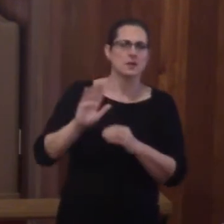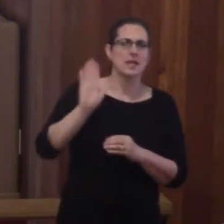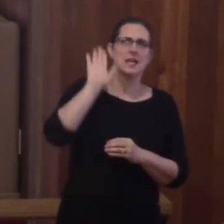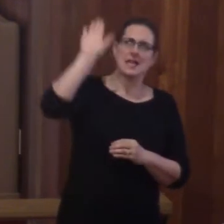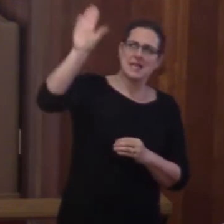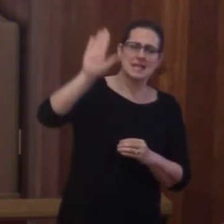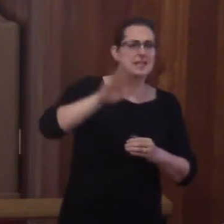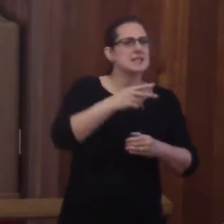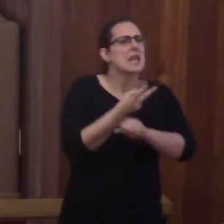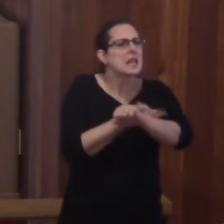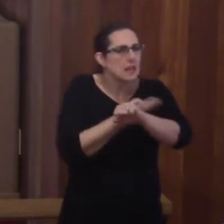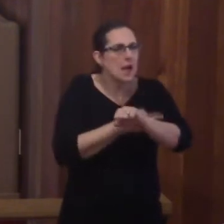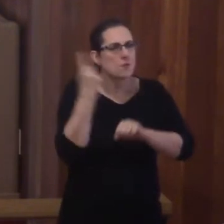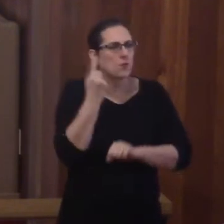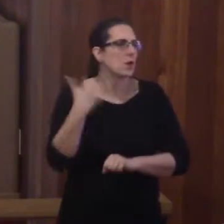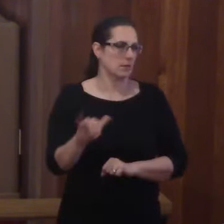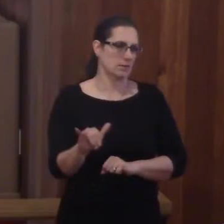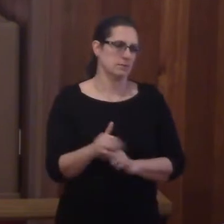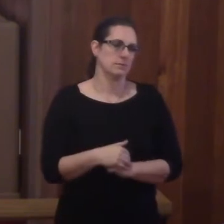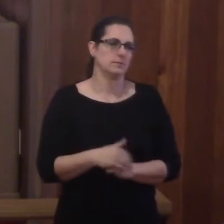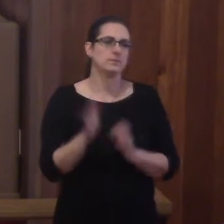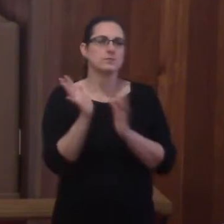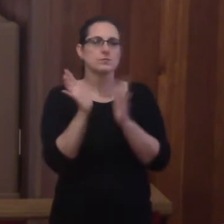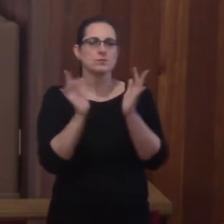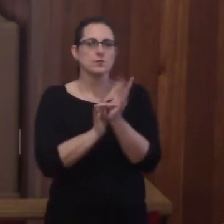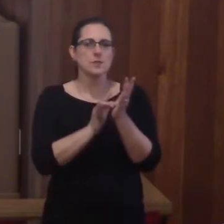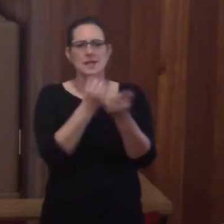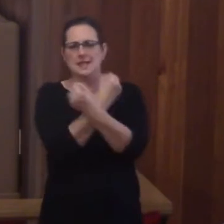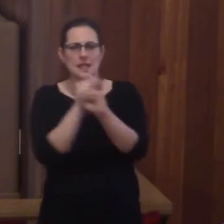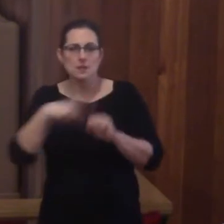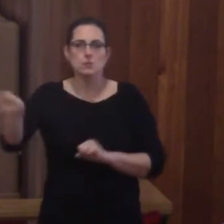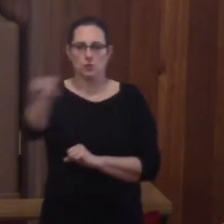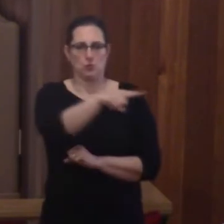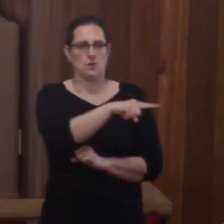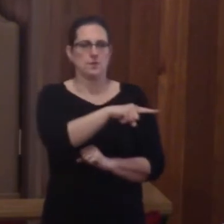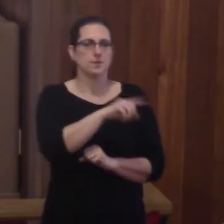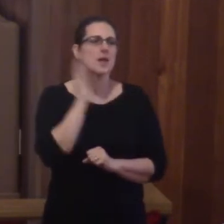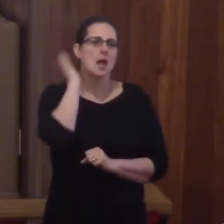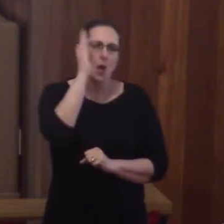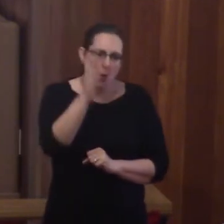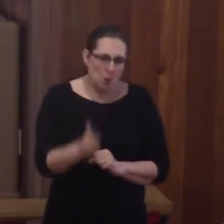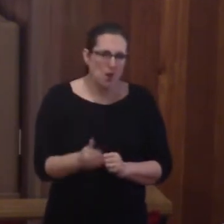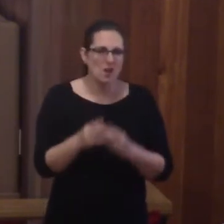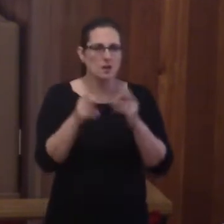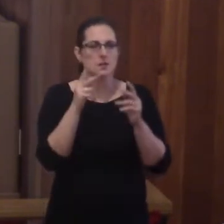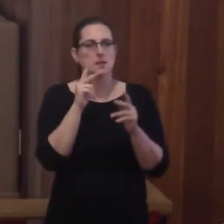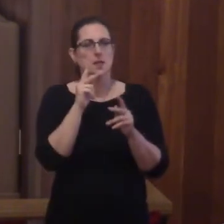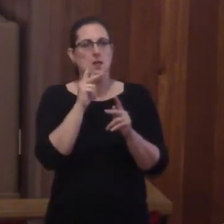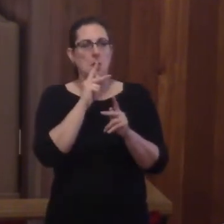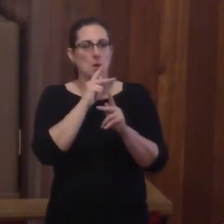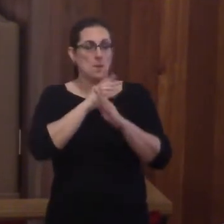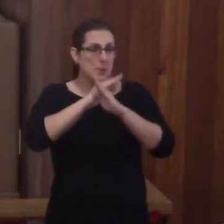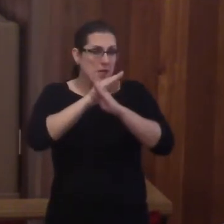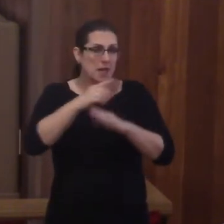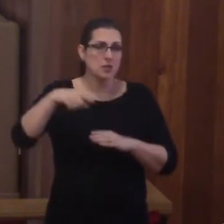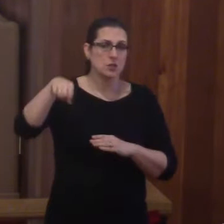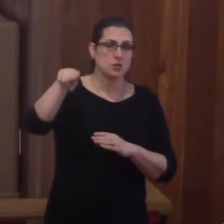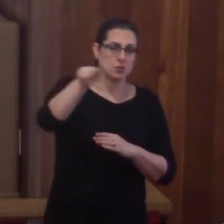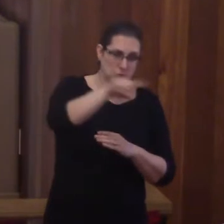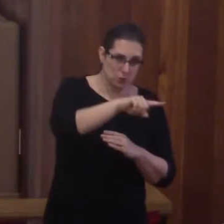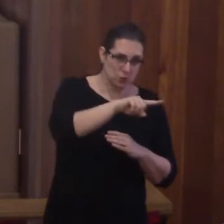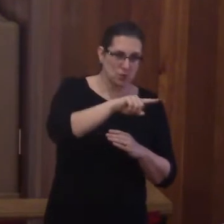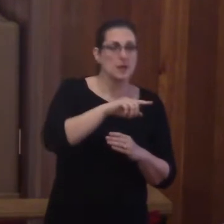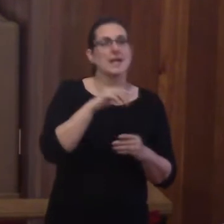lamb forever. Jesus has rescued you, and He will keep you safe in the forgiveness of your sins,